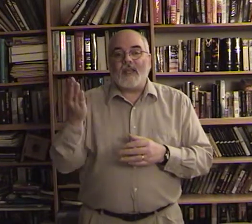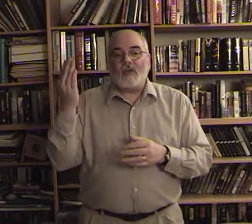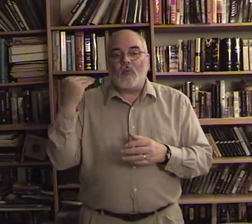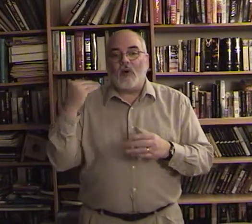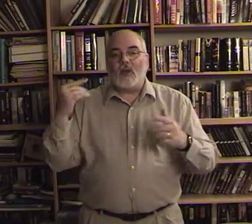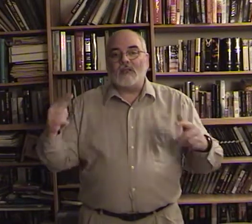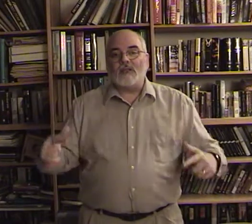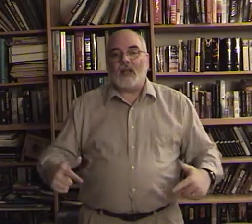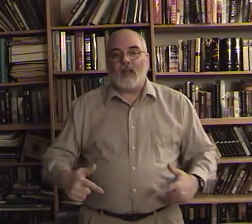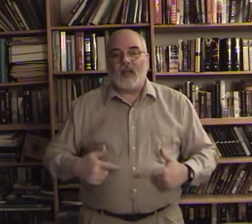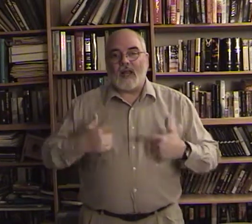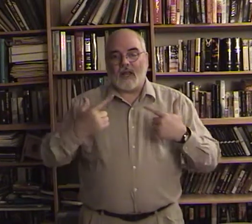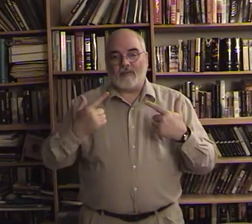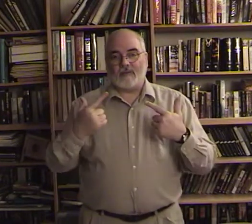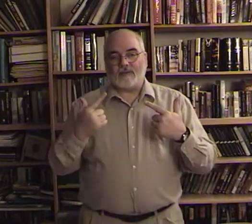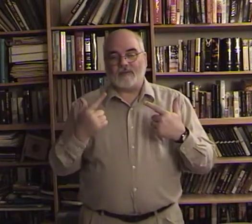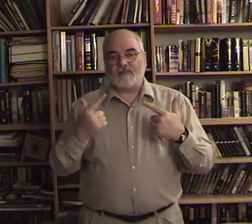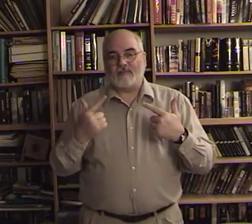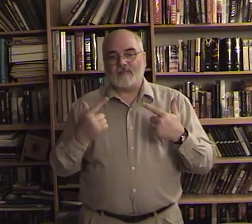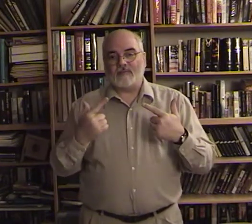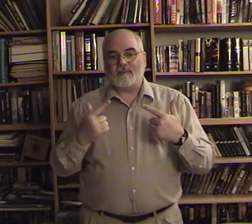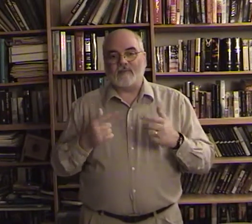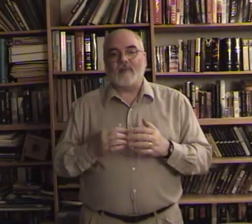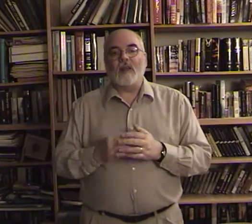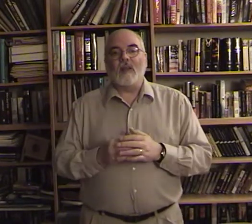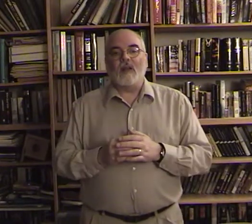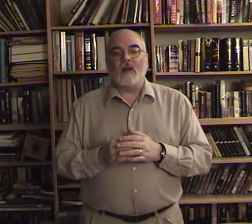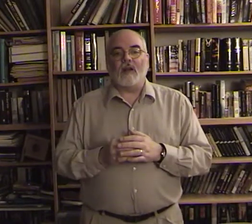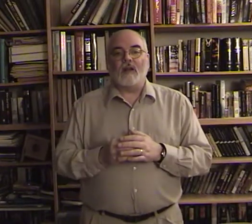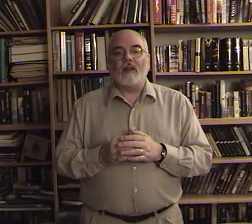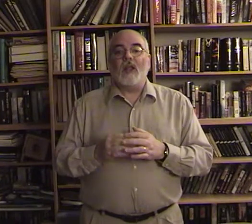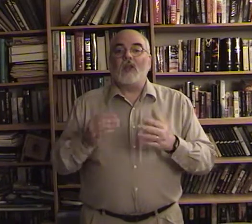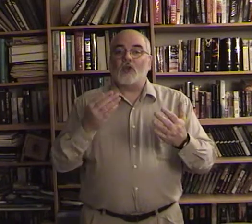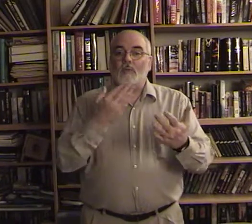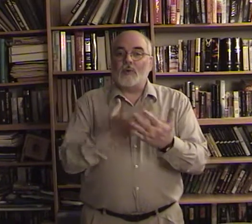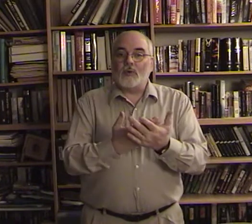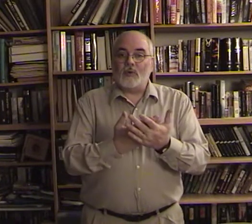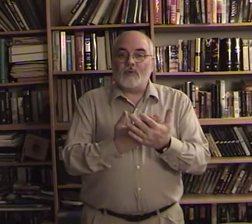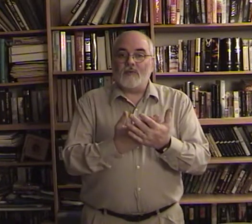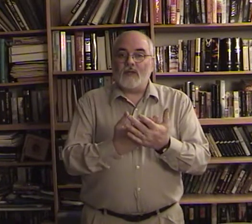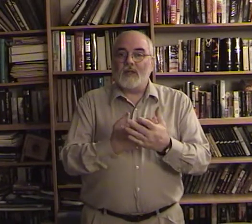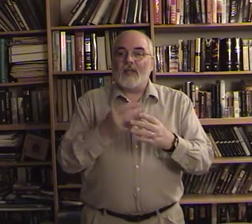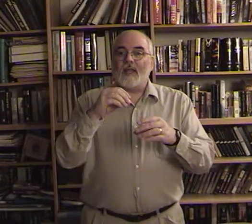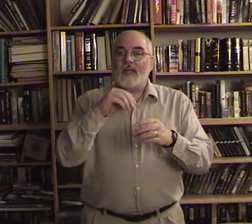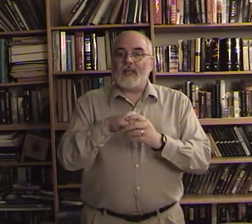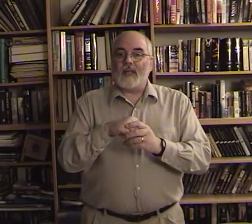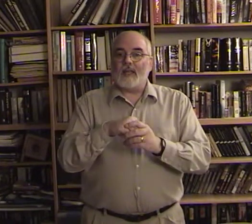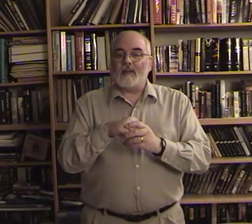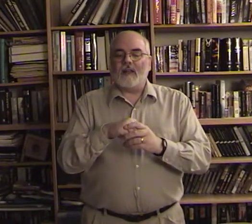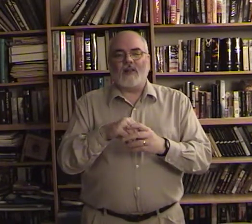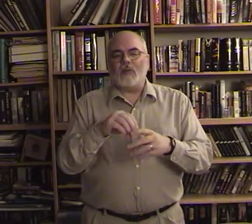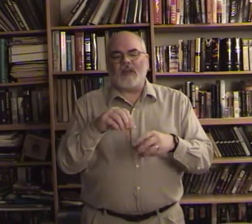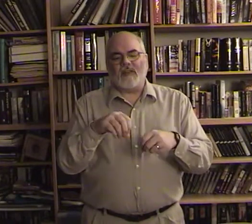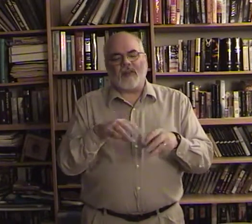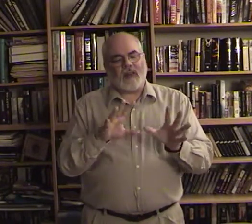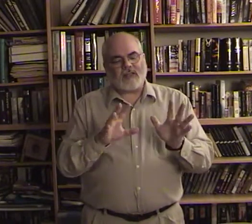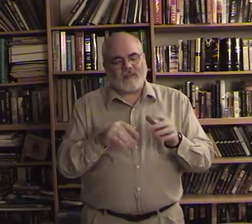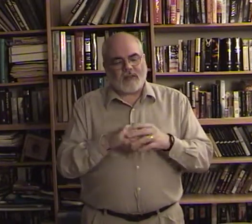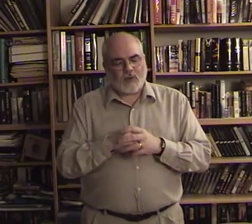was alive all right so proved in and we can leave let's leave out the